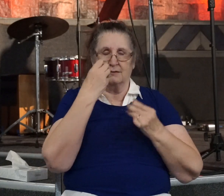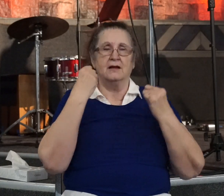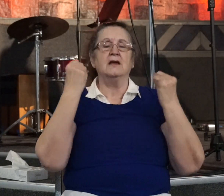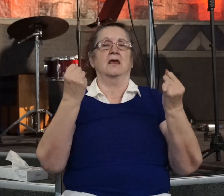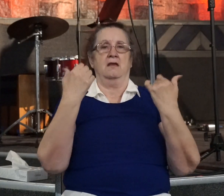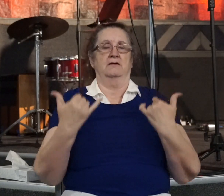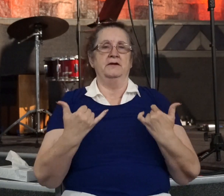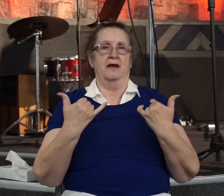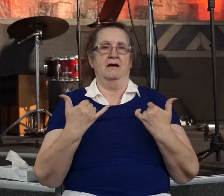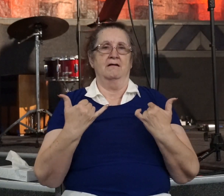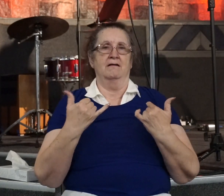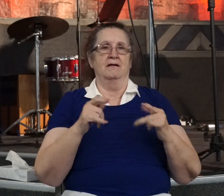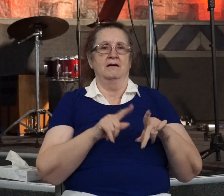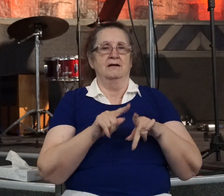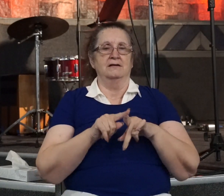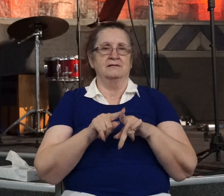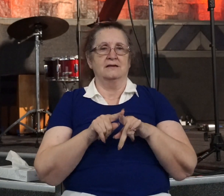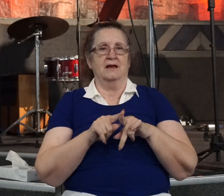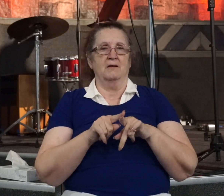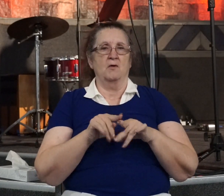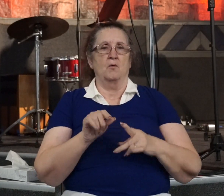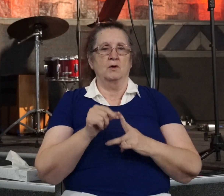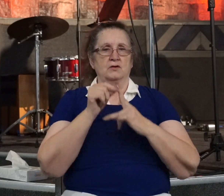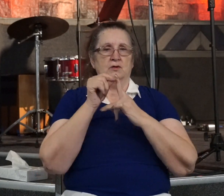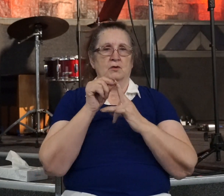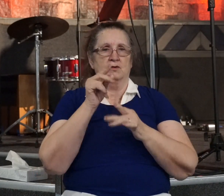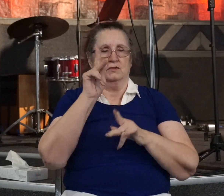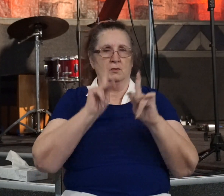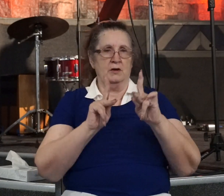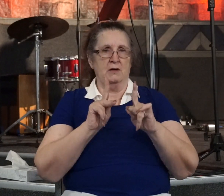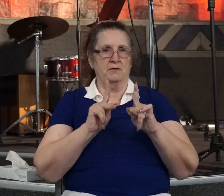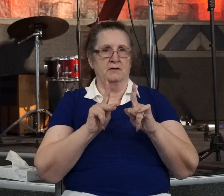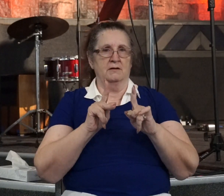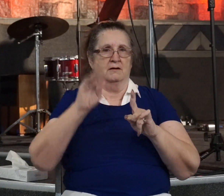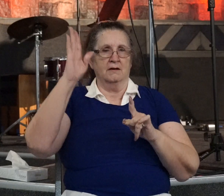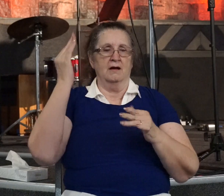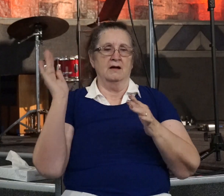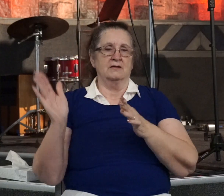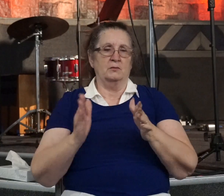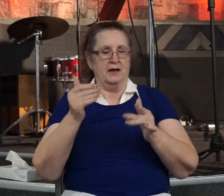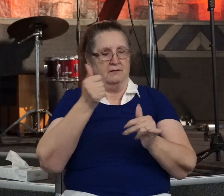And like Saul, God has a plan for each one of us, God has